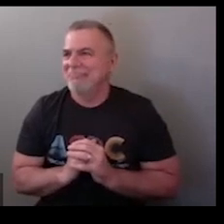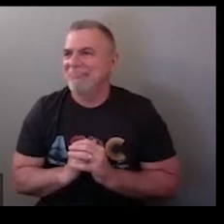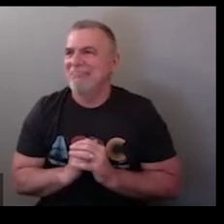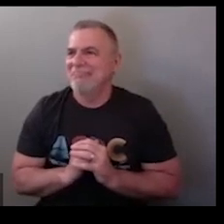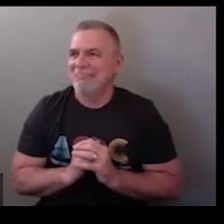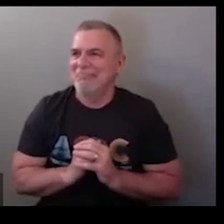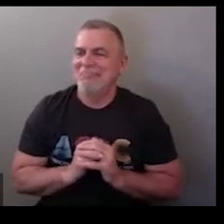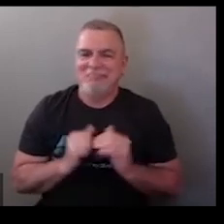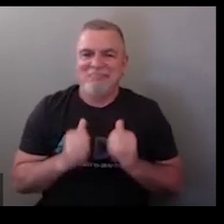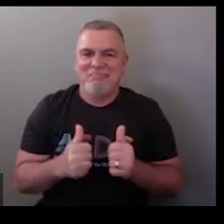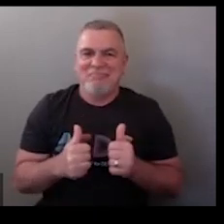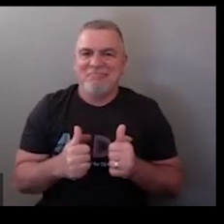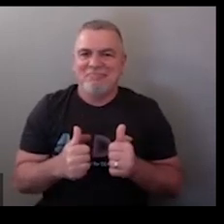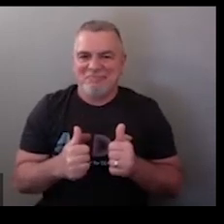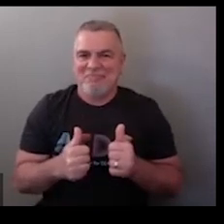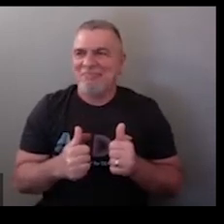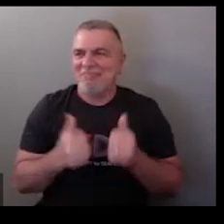anything else Sherry